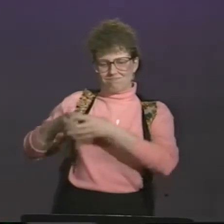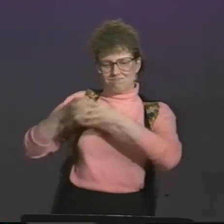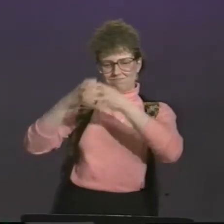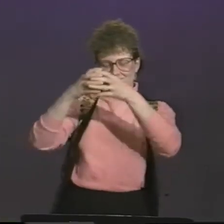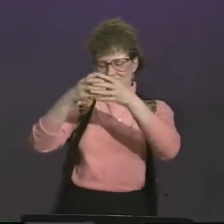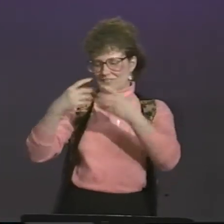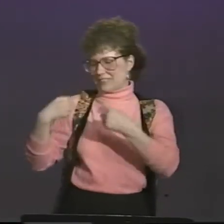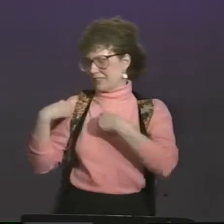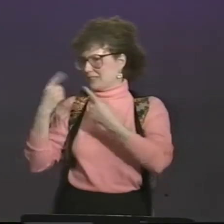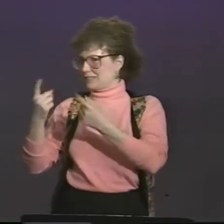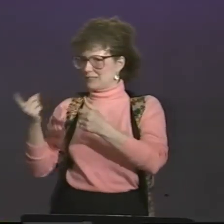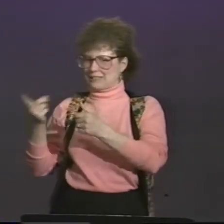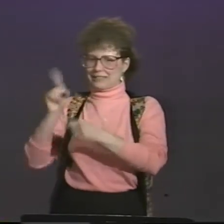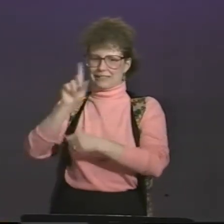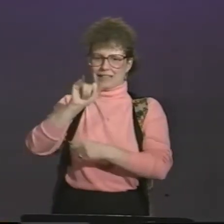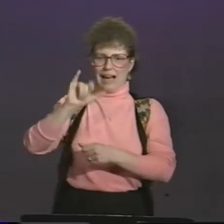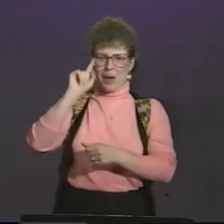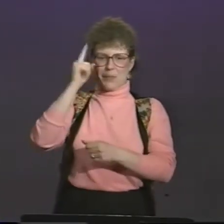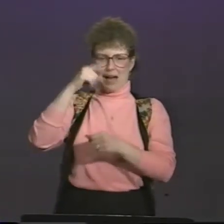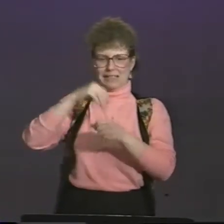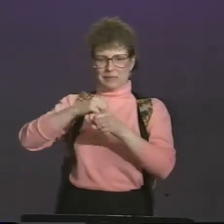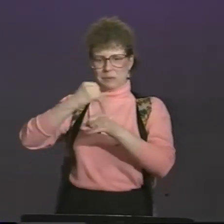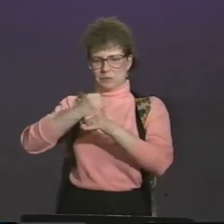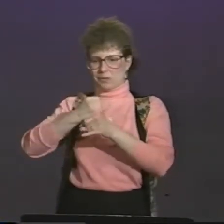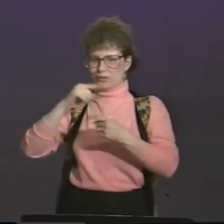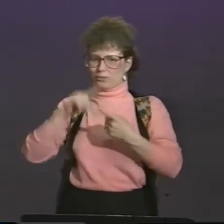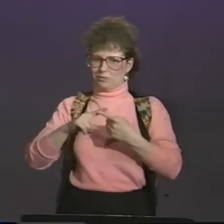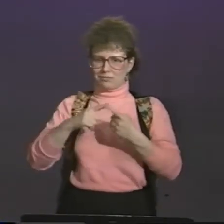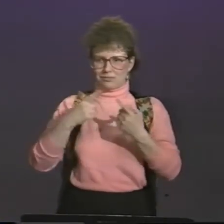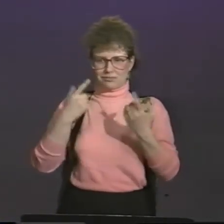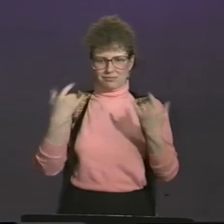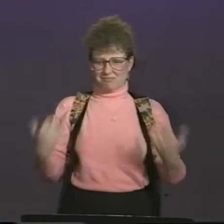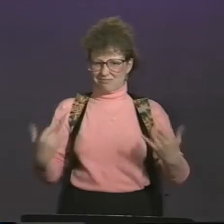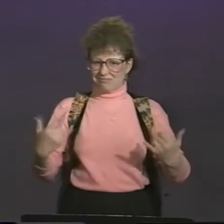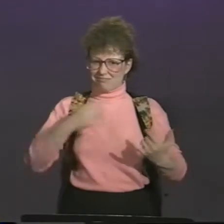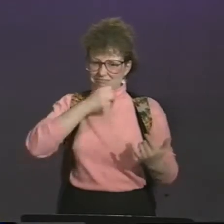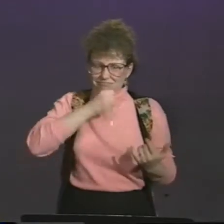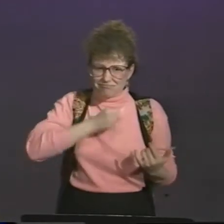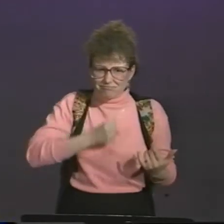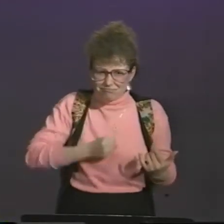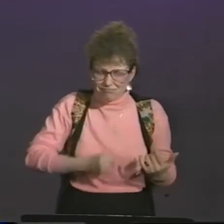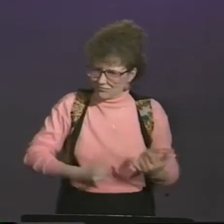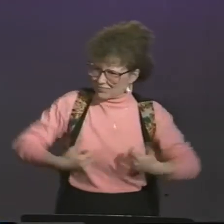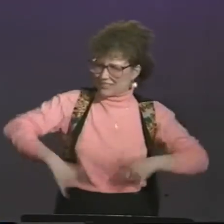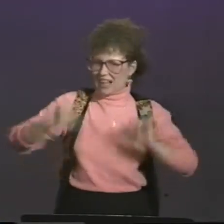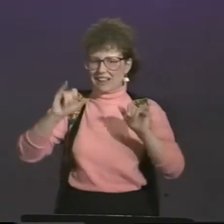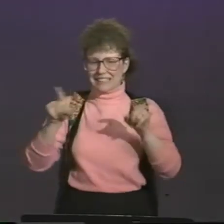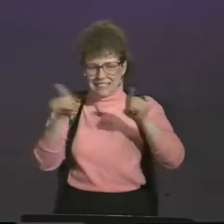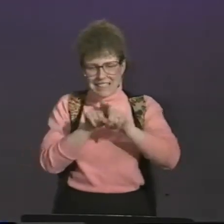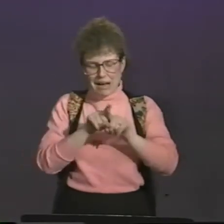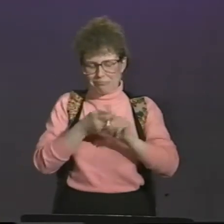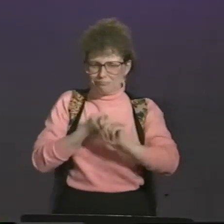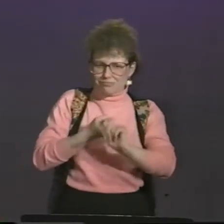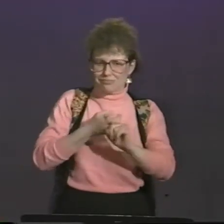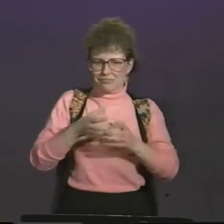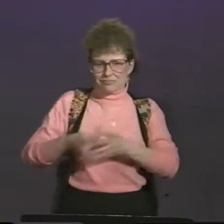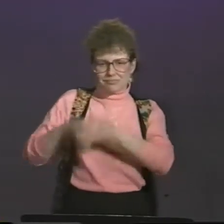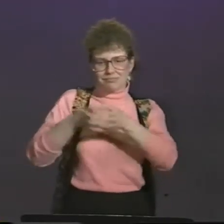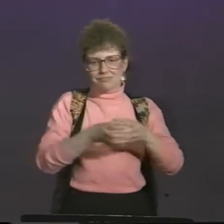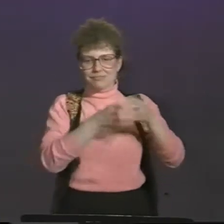tended to have the same friends throughout. From day one in the school until the present day in their old age, they tended to have